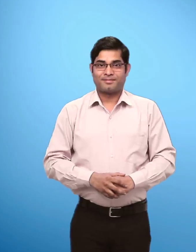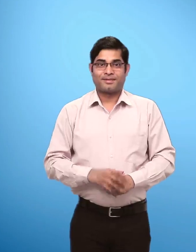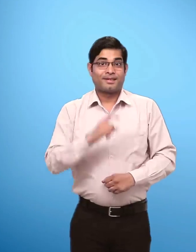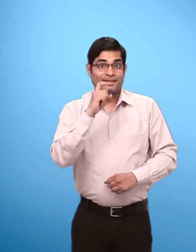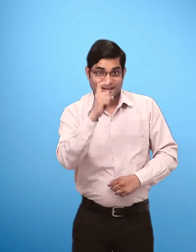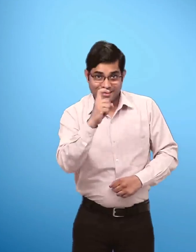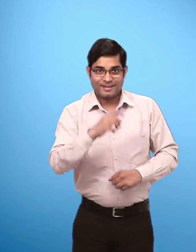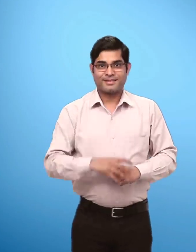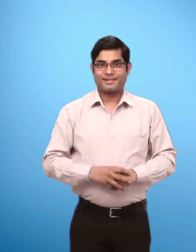777